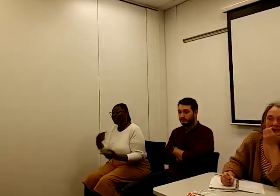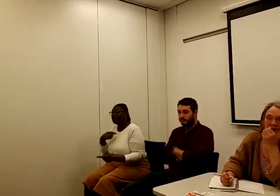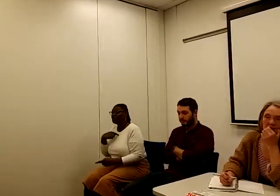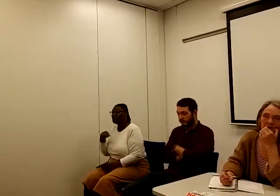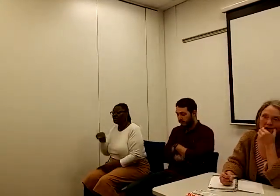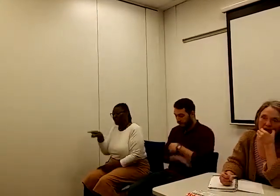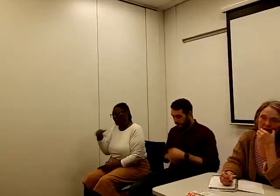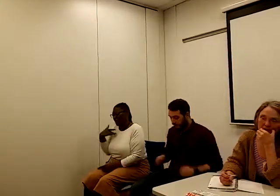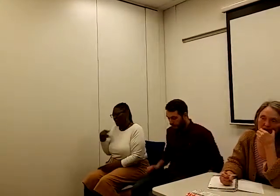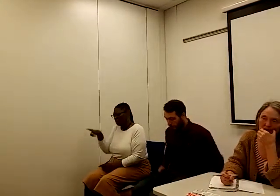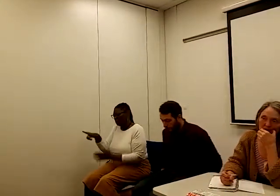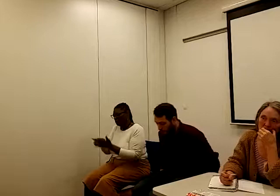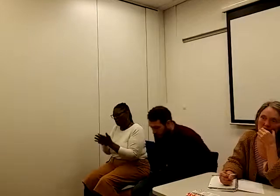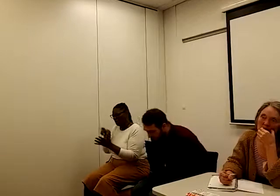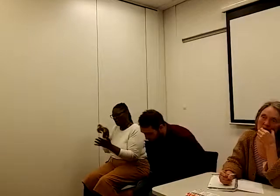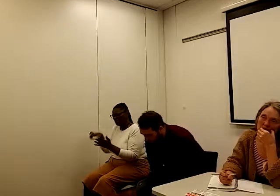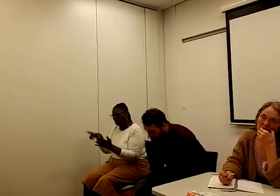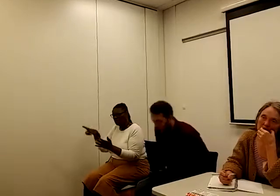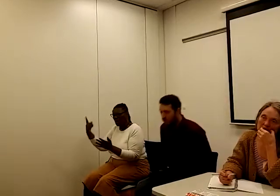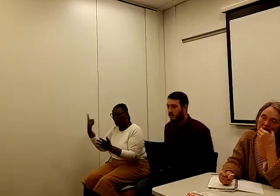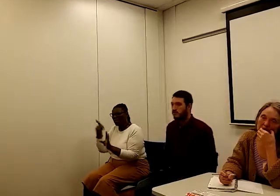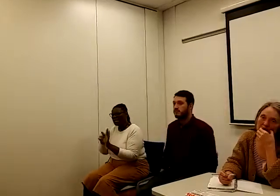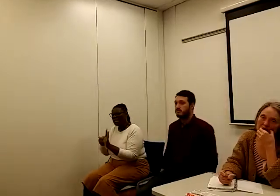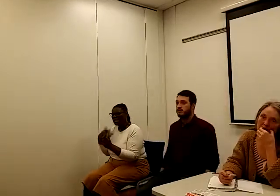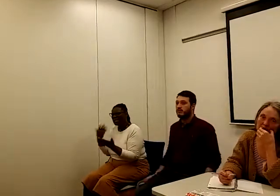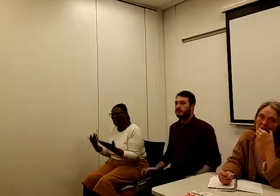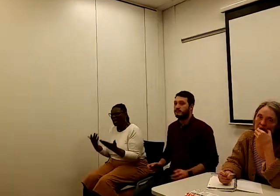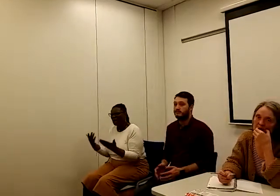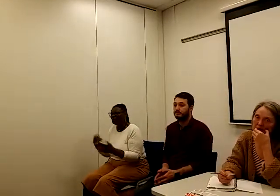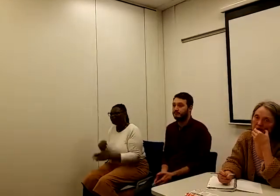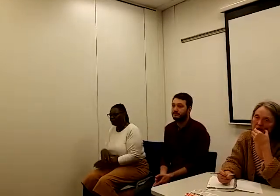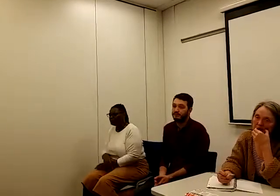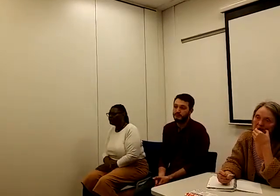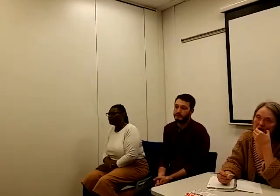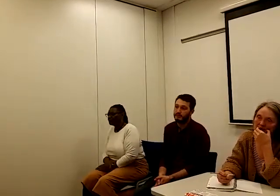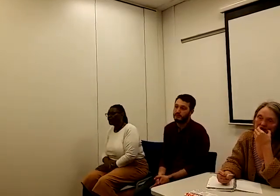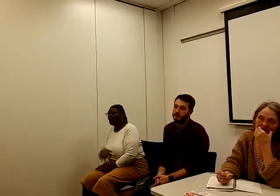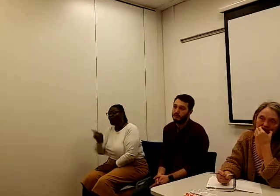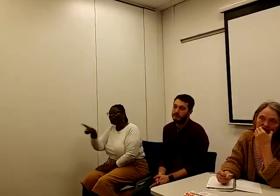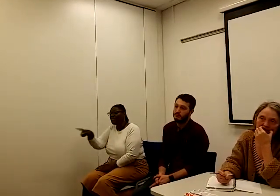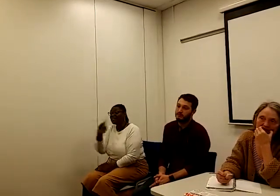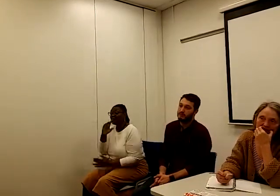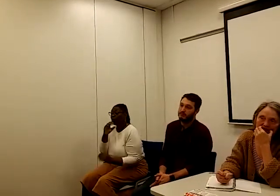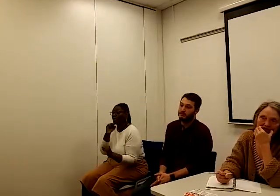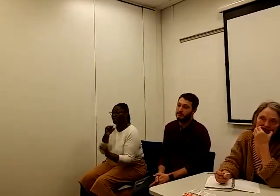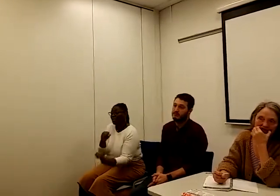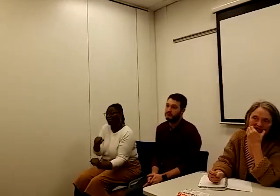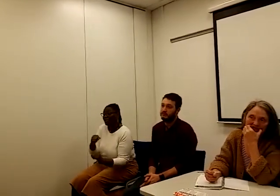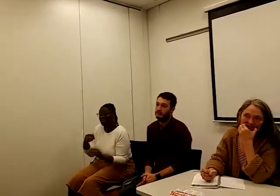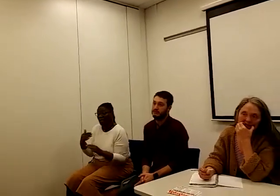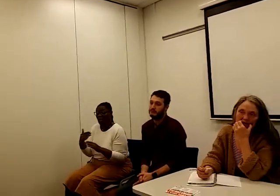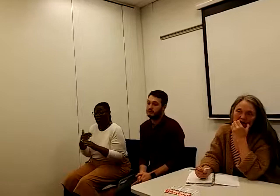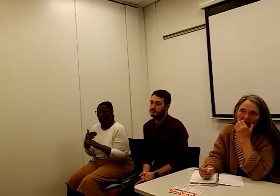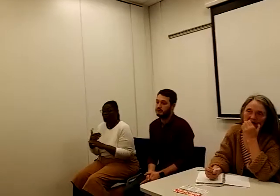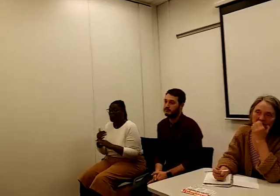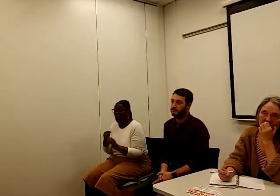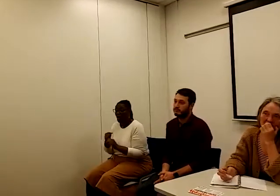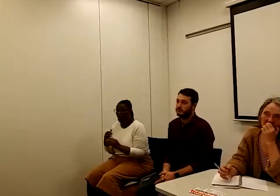for well over a year now. Yeah. There's no committed work from the Universal Credit as the reason the